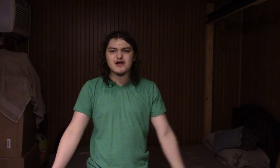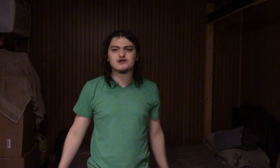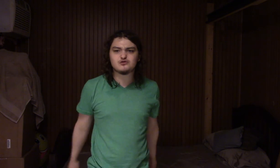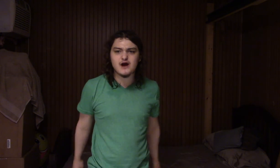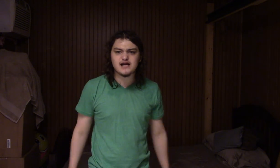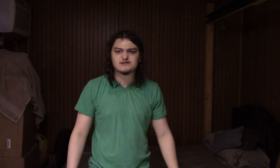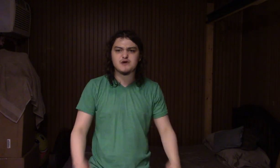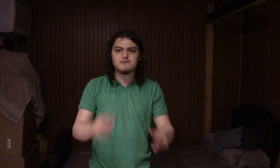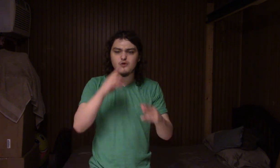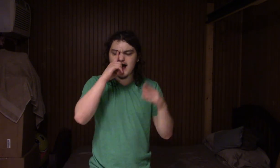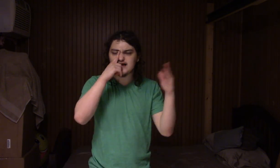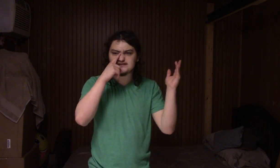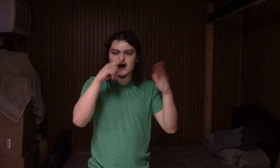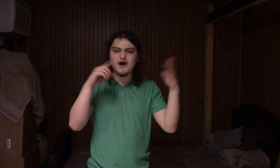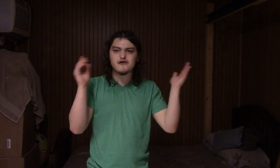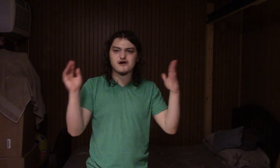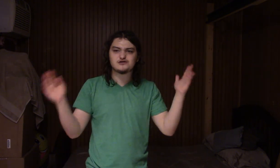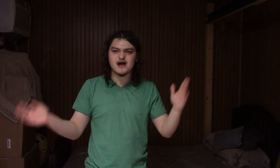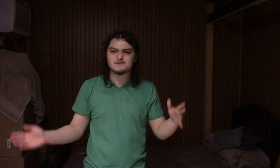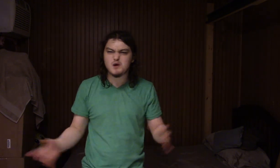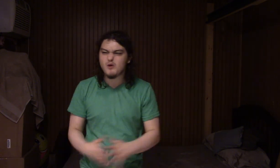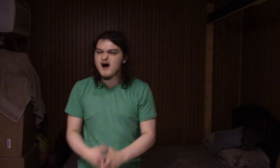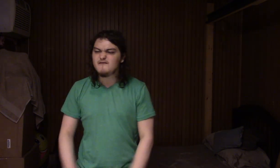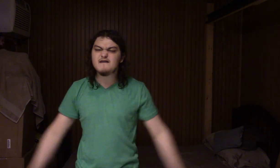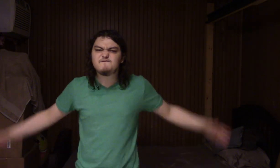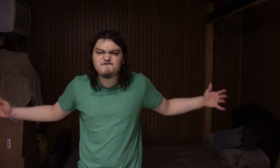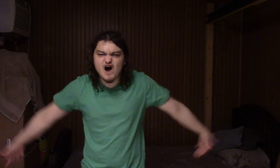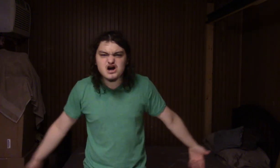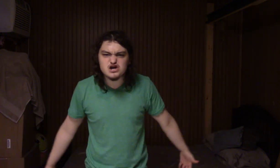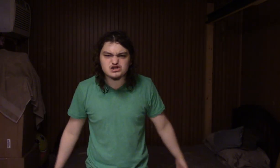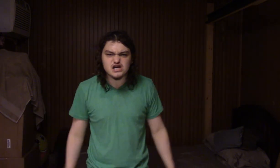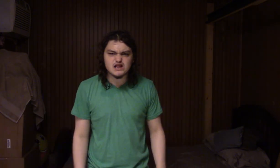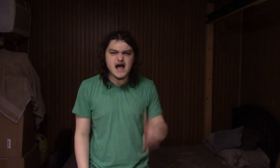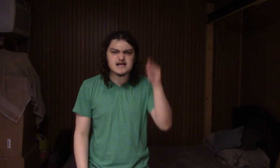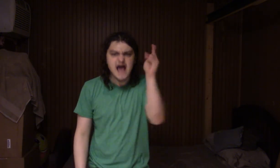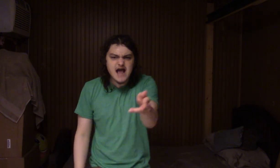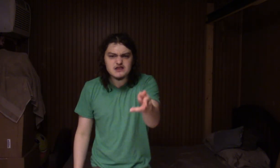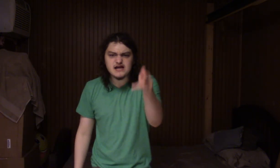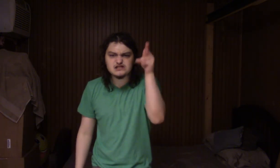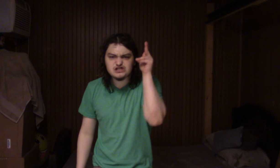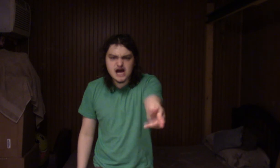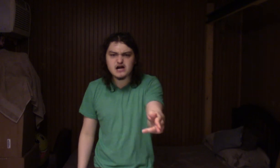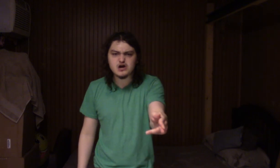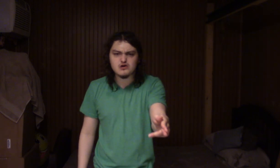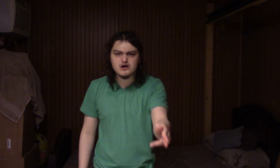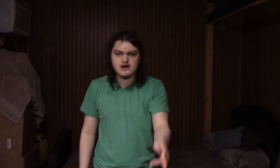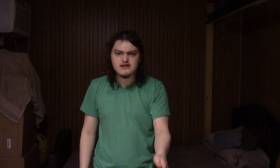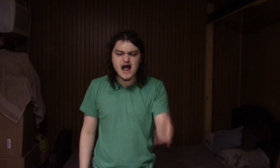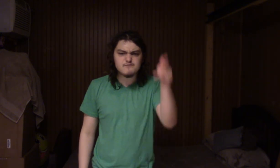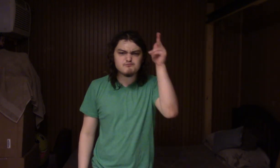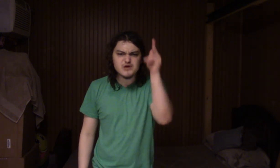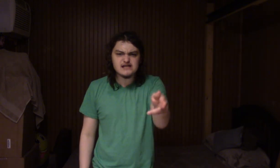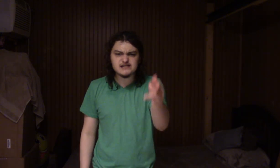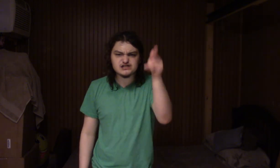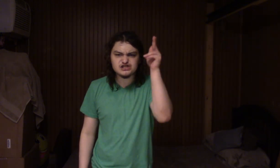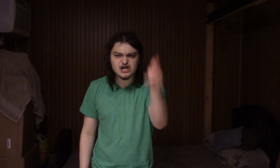and trans people, as not queer and trans people, for fuckers like Caitlyn Jenner. That piece of shit,